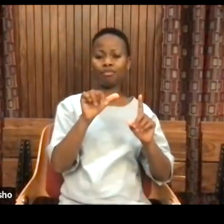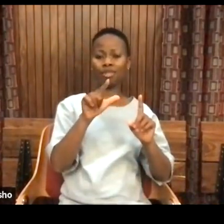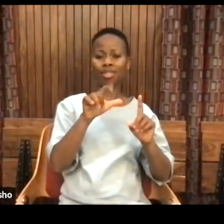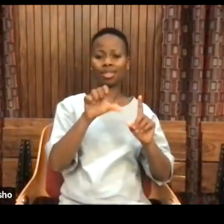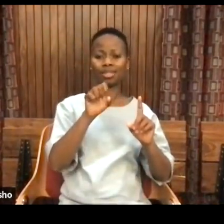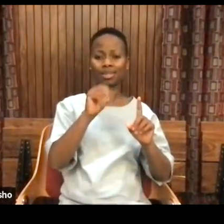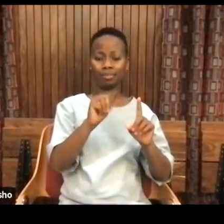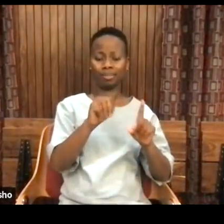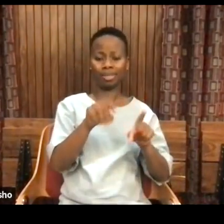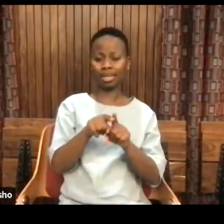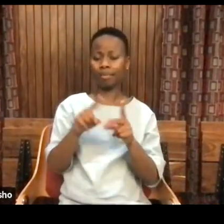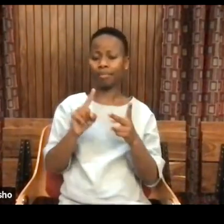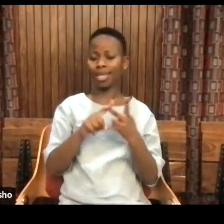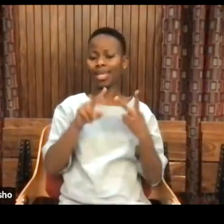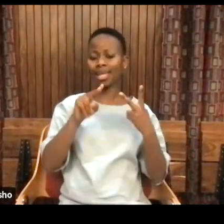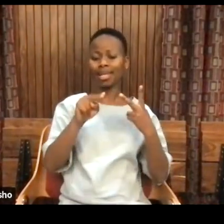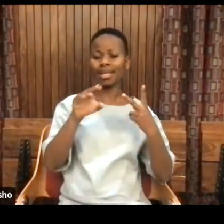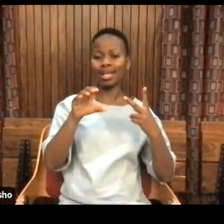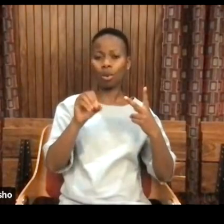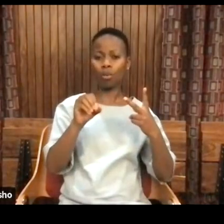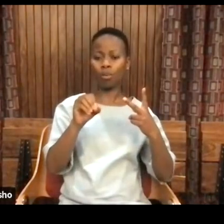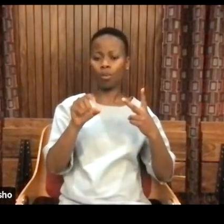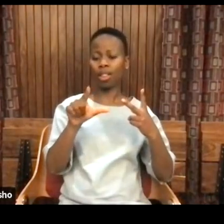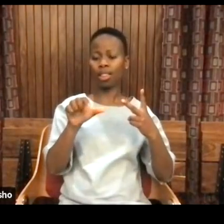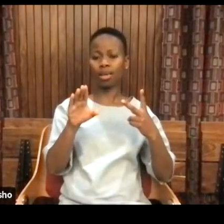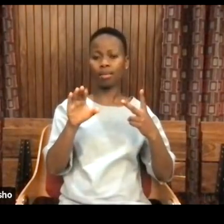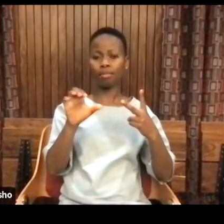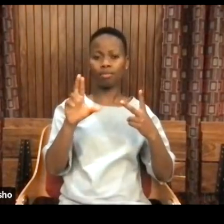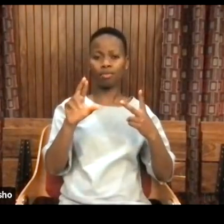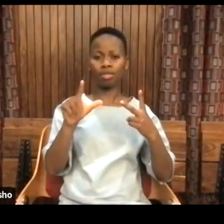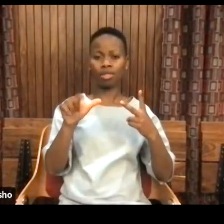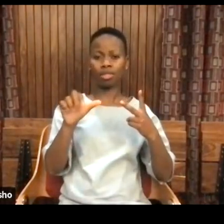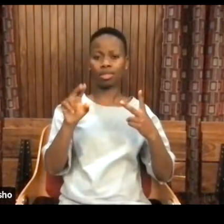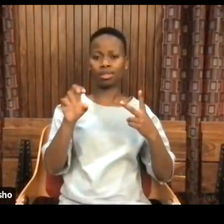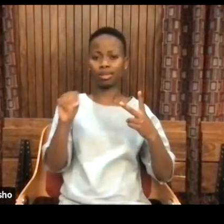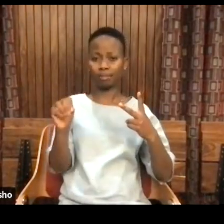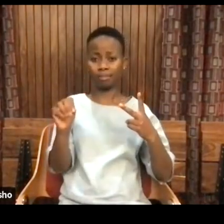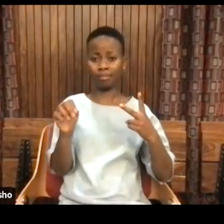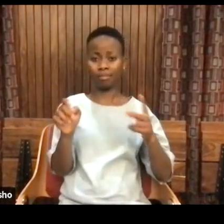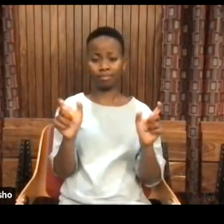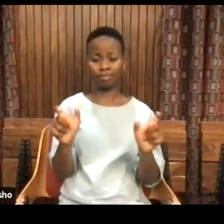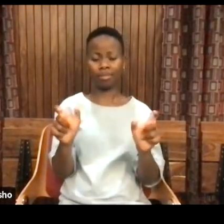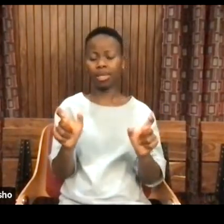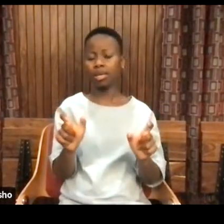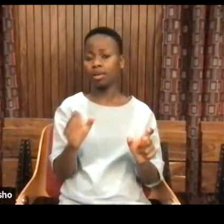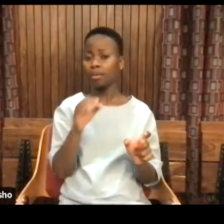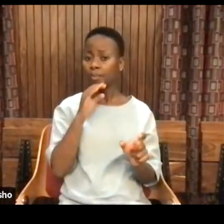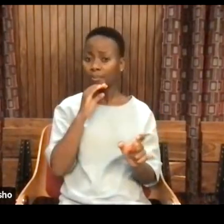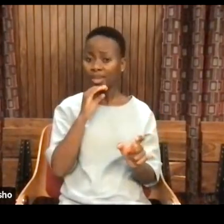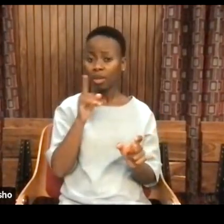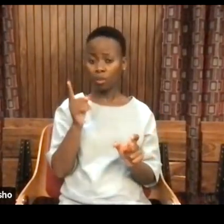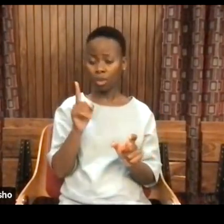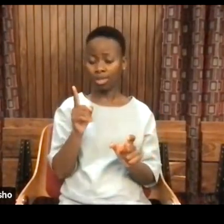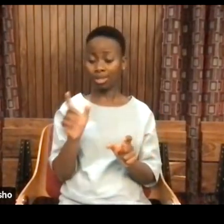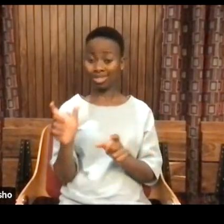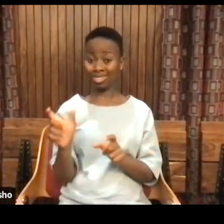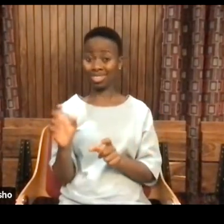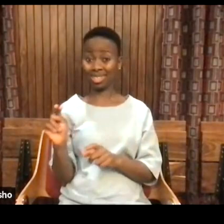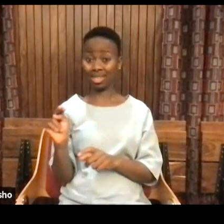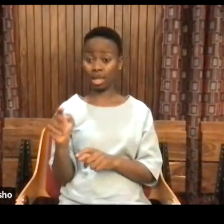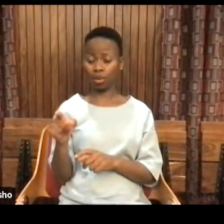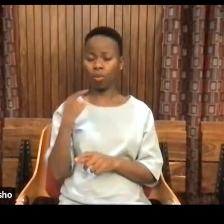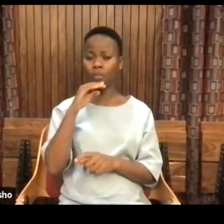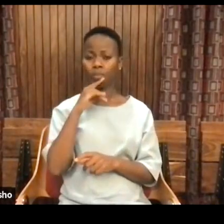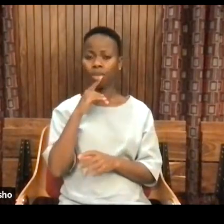neoliberalism, particularly, is antipathetic to political life, which requires people working together to deal with